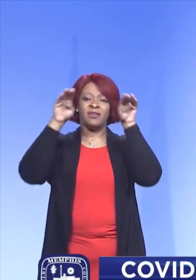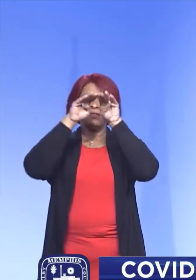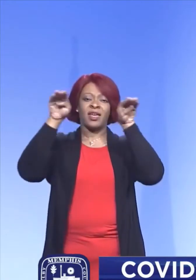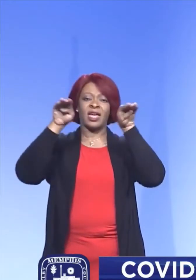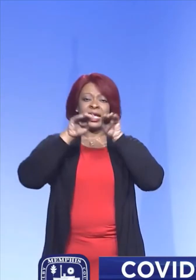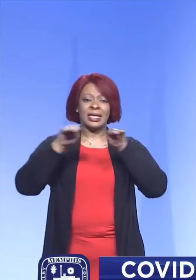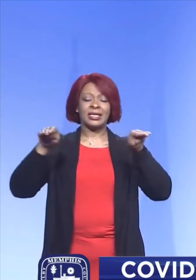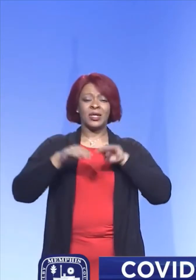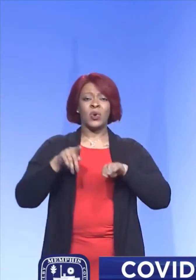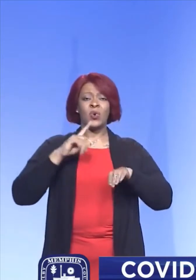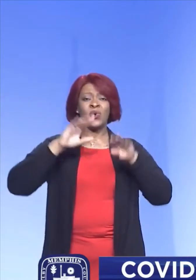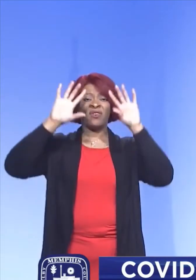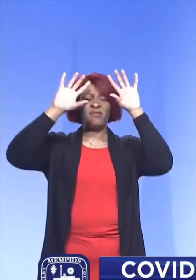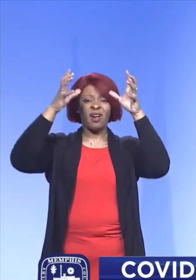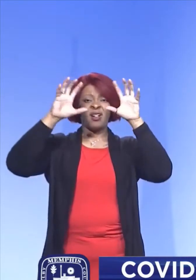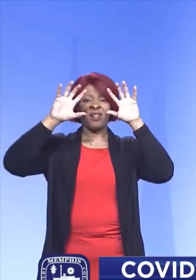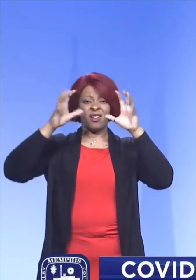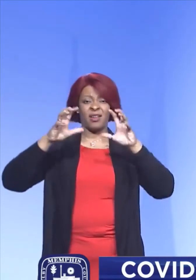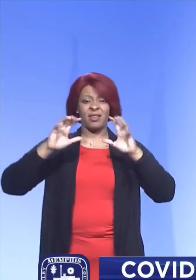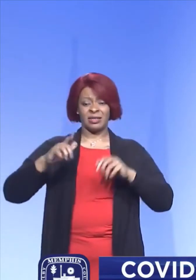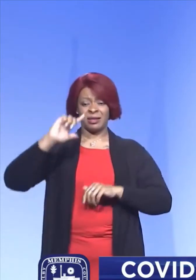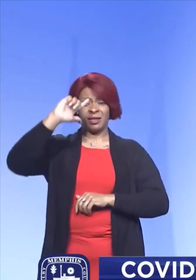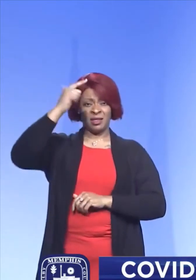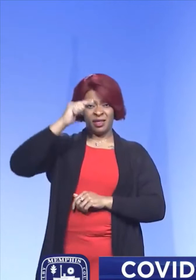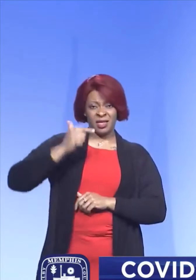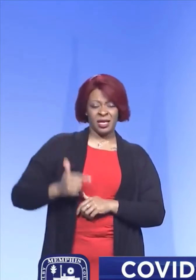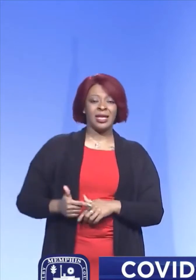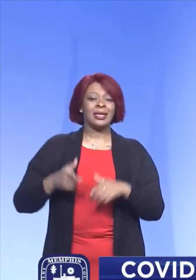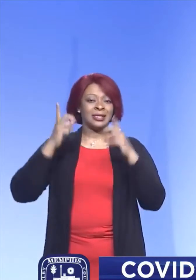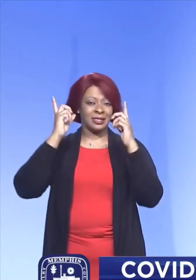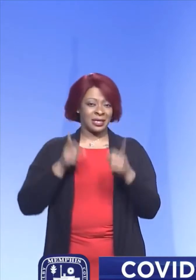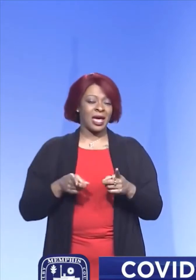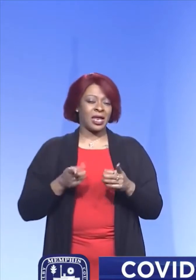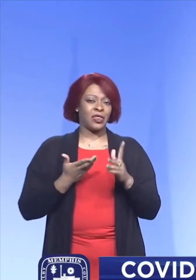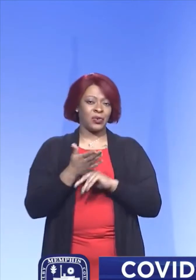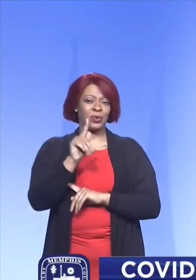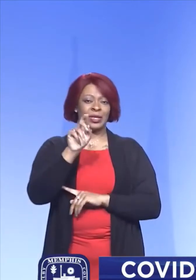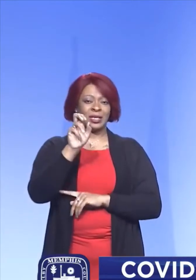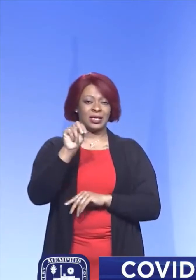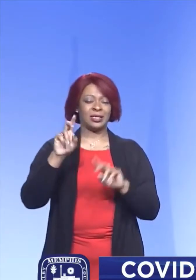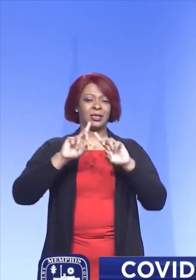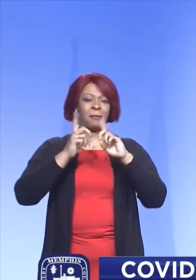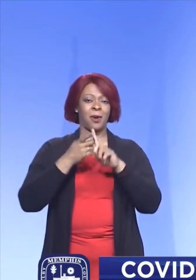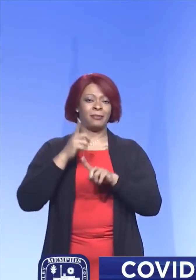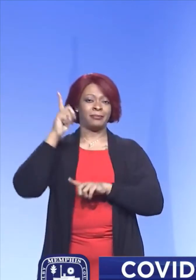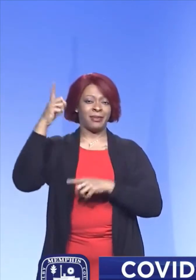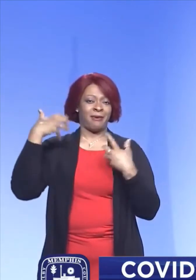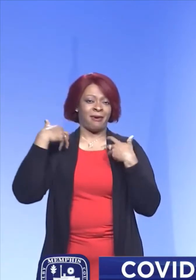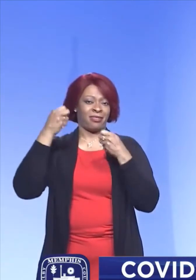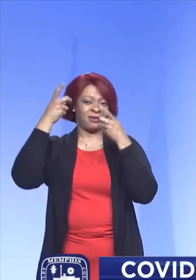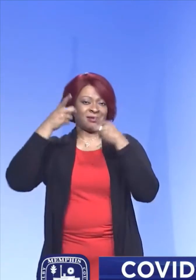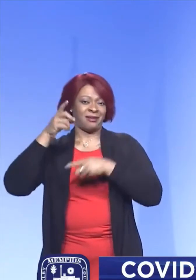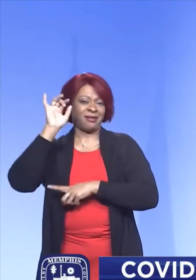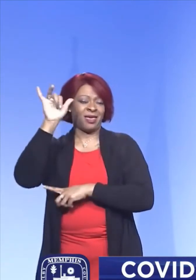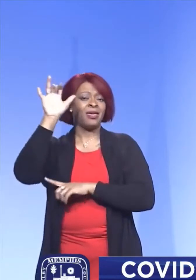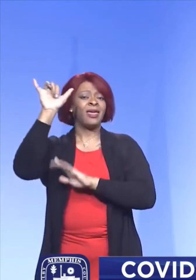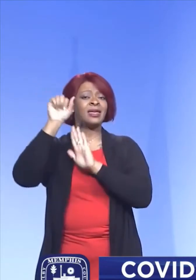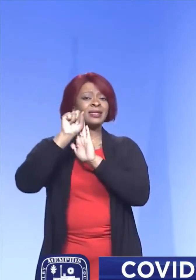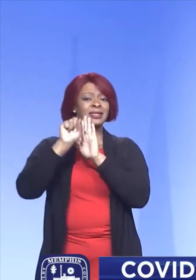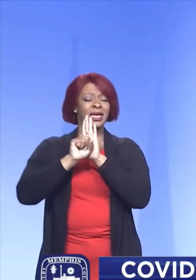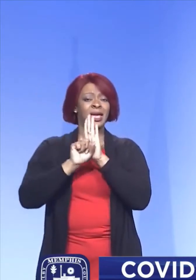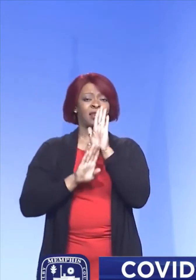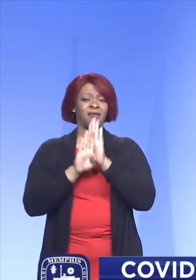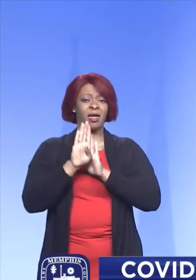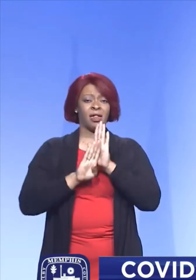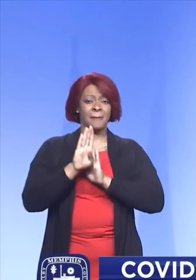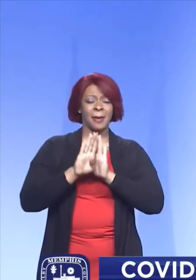falls into them is determined by the Tennessee Department of Health. The state developed